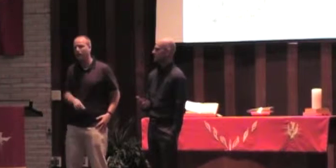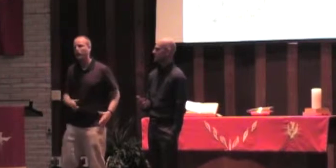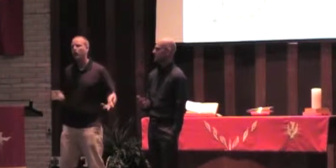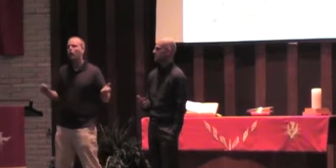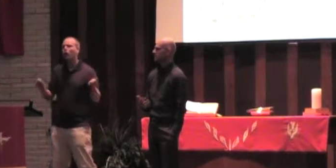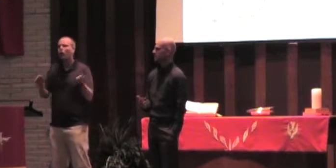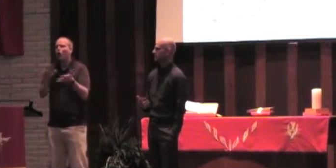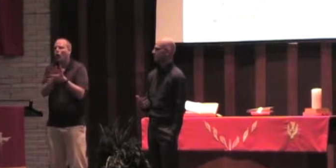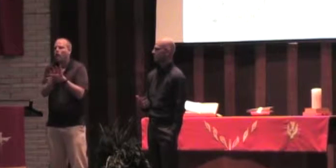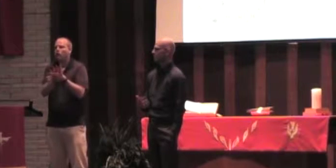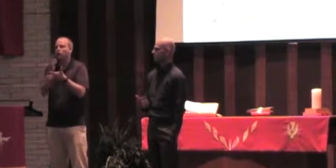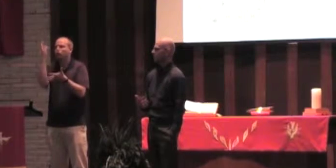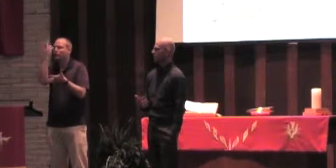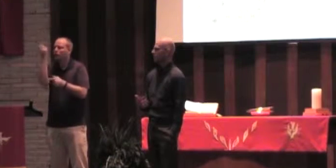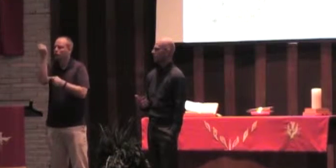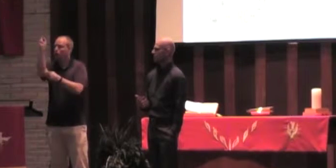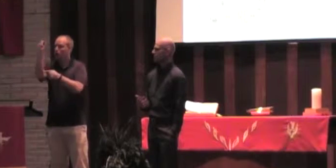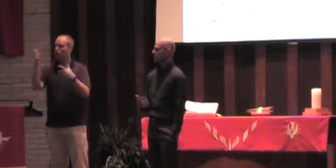the riot?